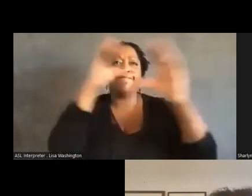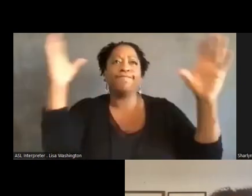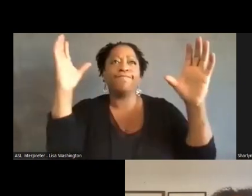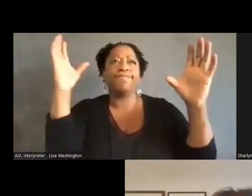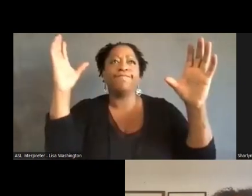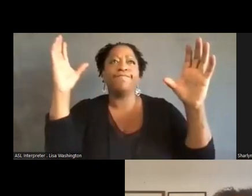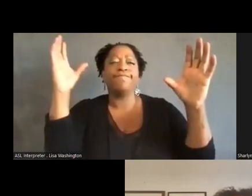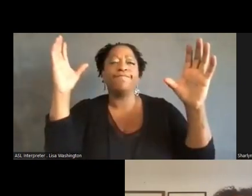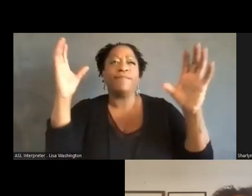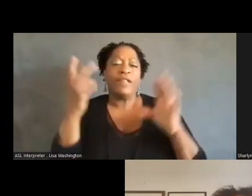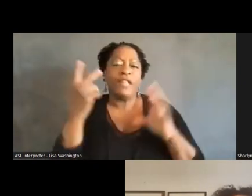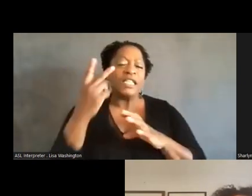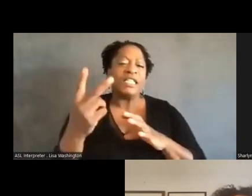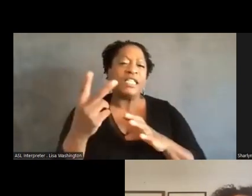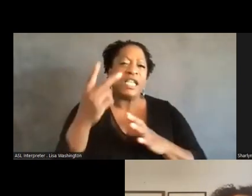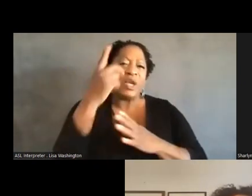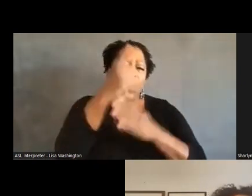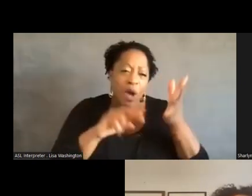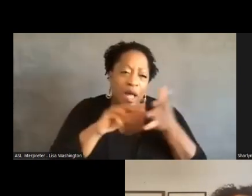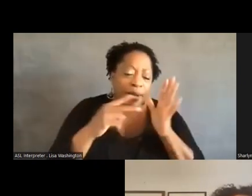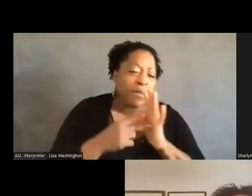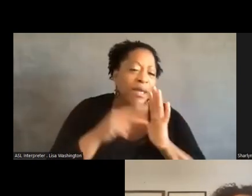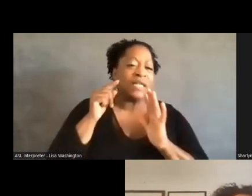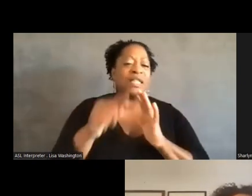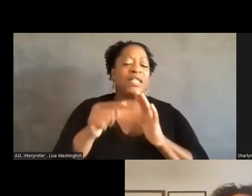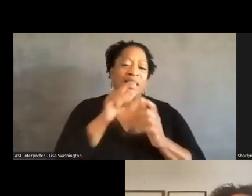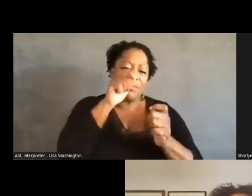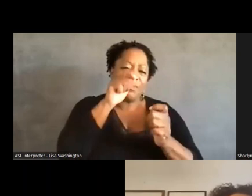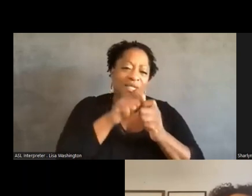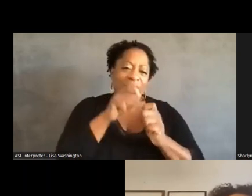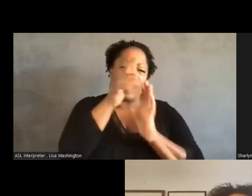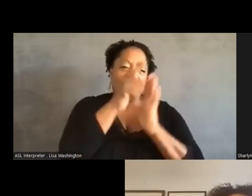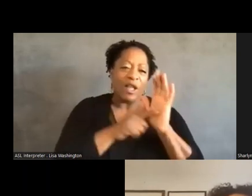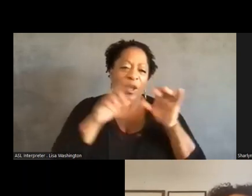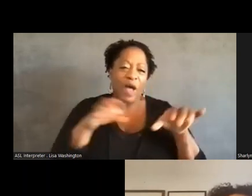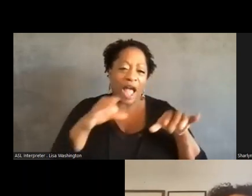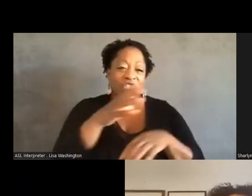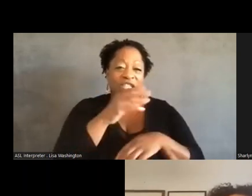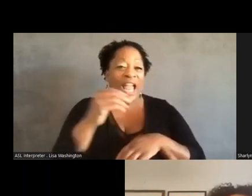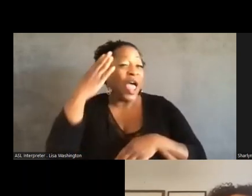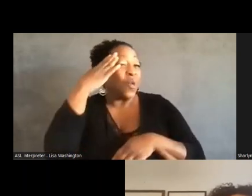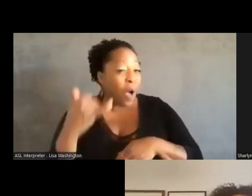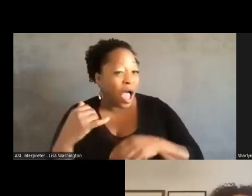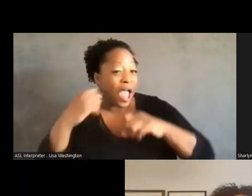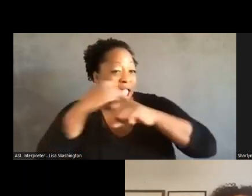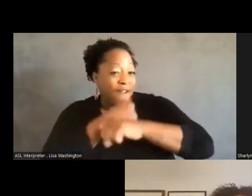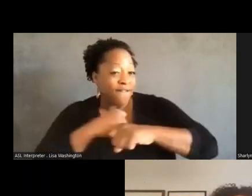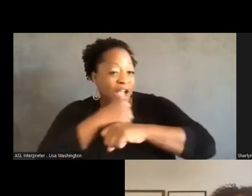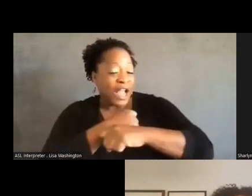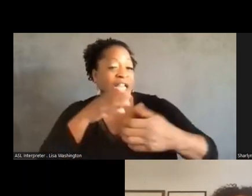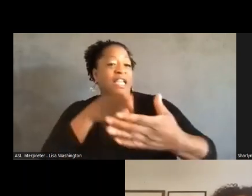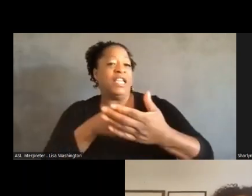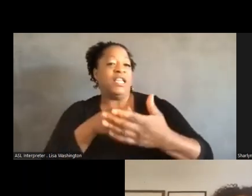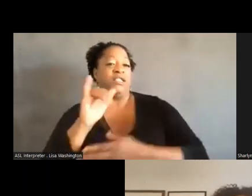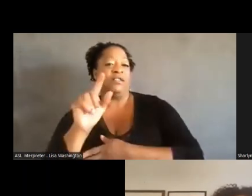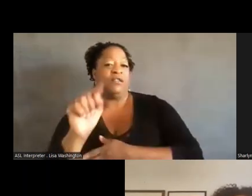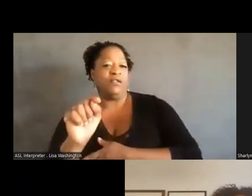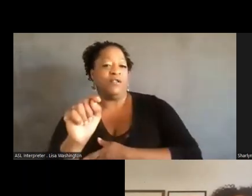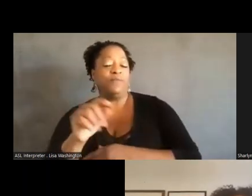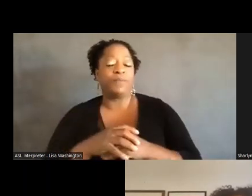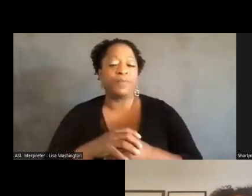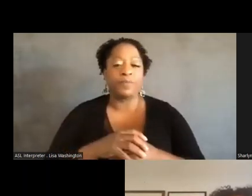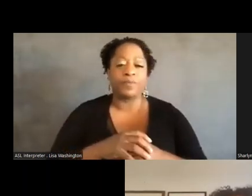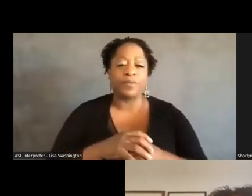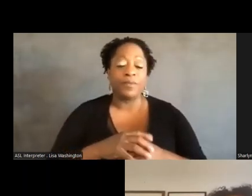specific legal action and why we were trying to fight it. So I'm not exactly sure, um, if that